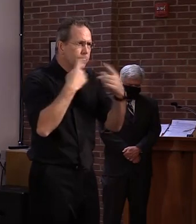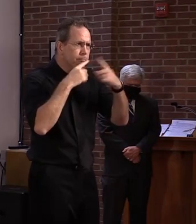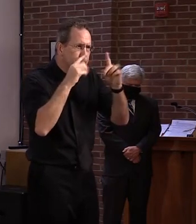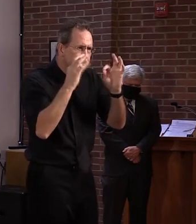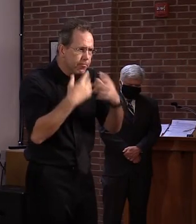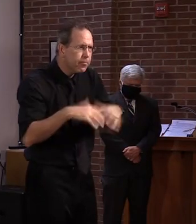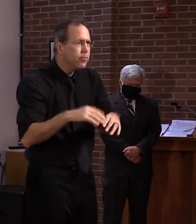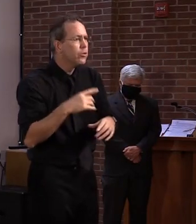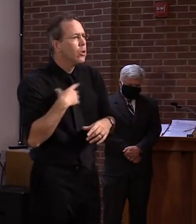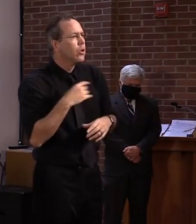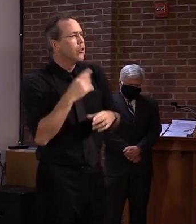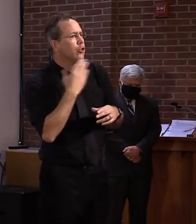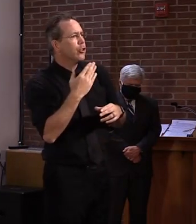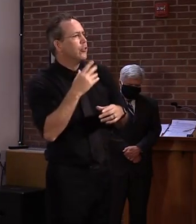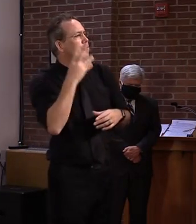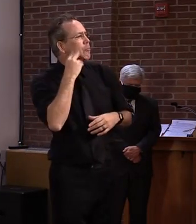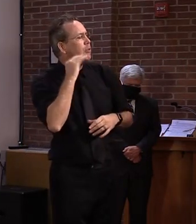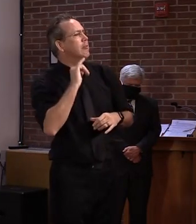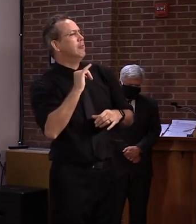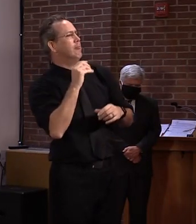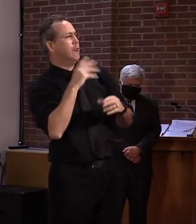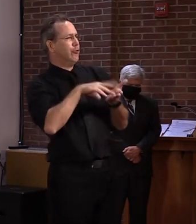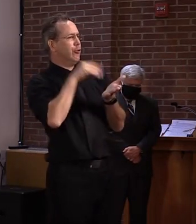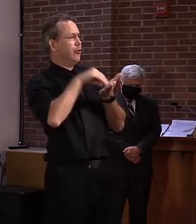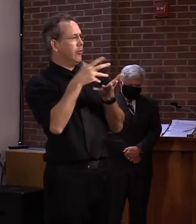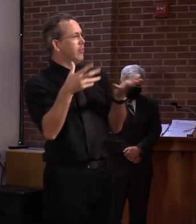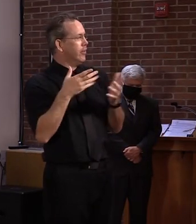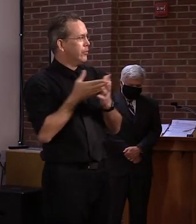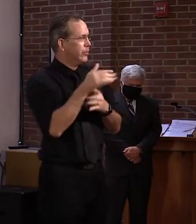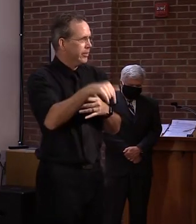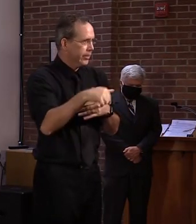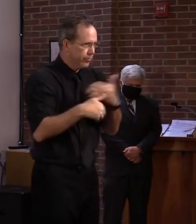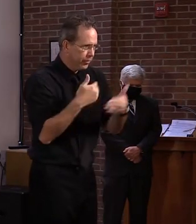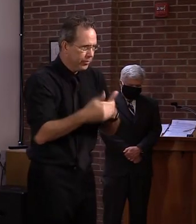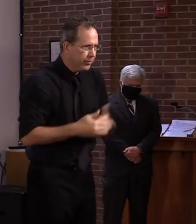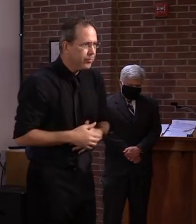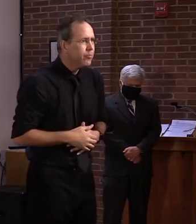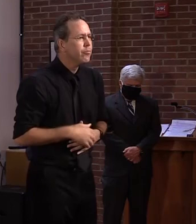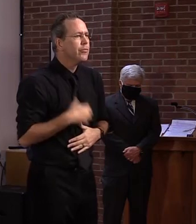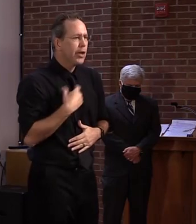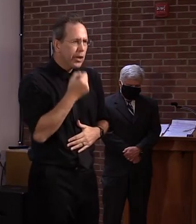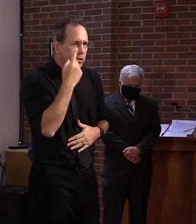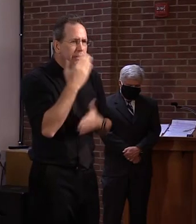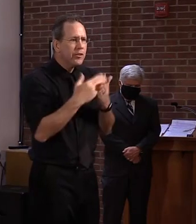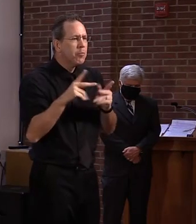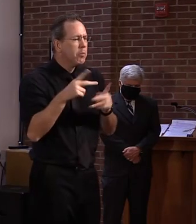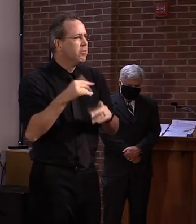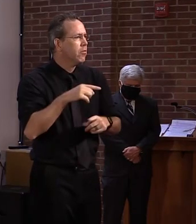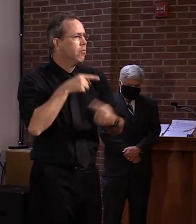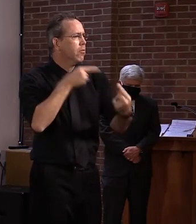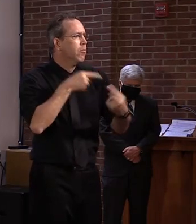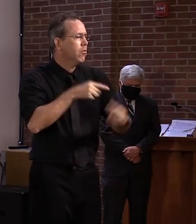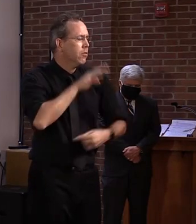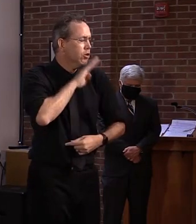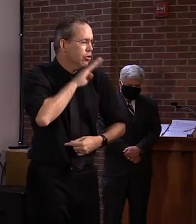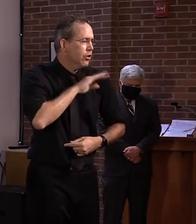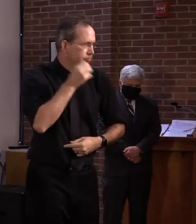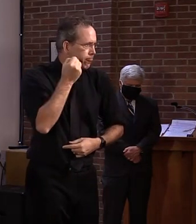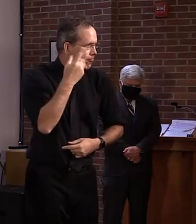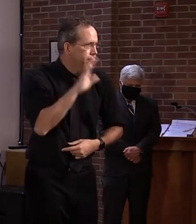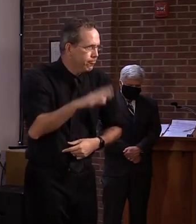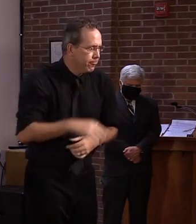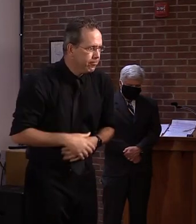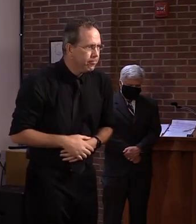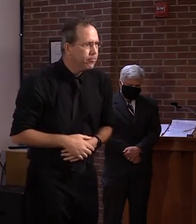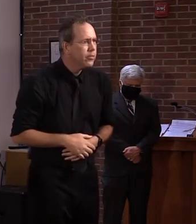customer experience. Yet, we are certainly are aware that Vermonters have been frustrated with the temporary suspension